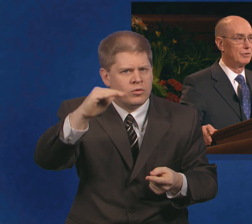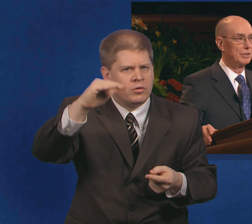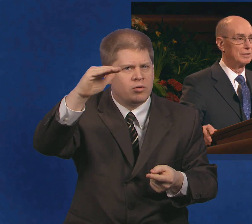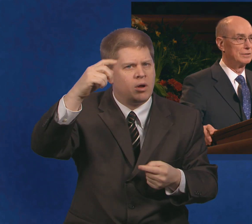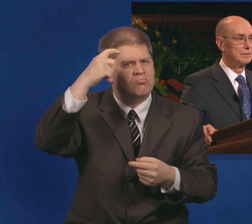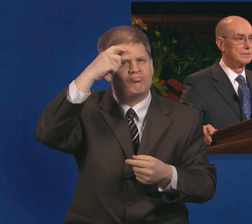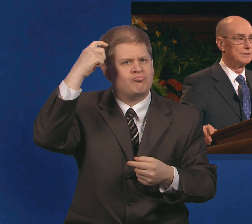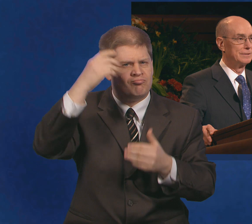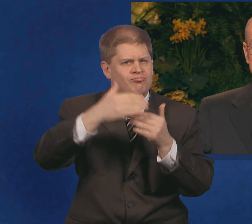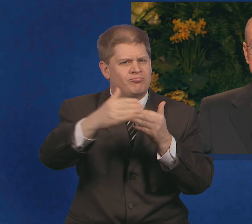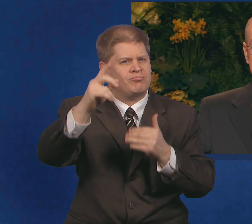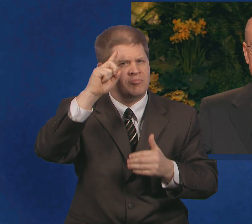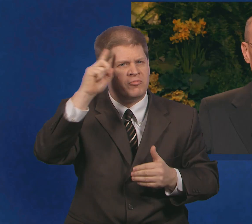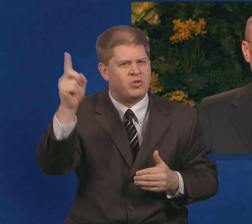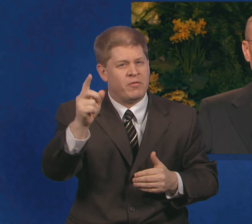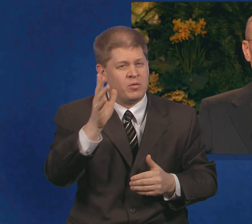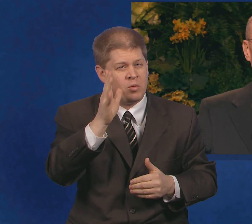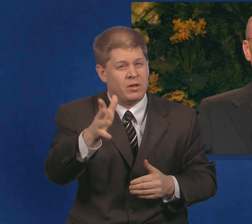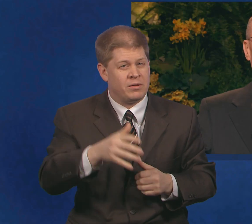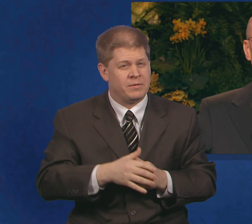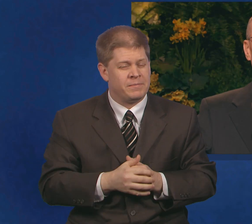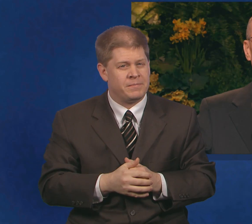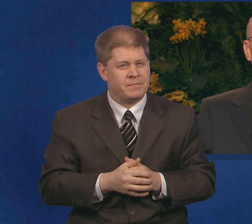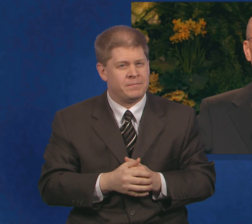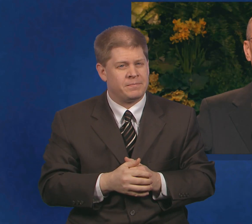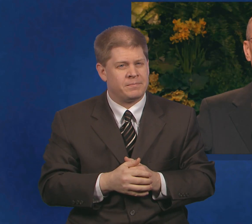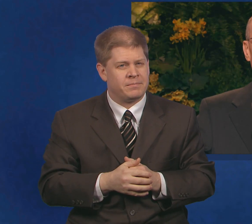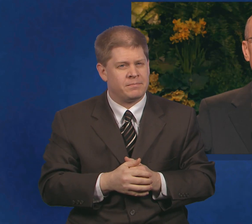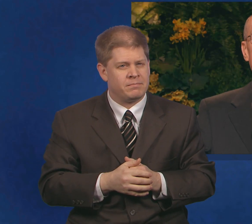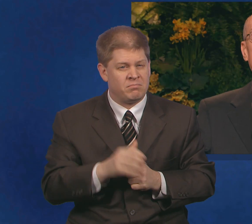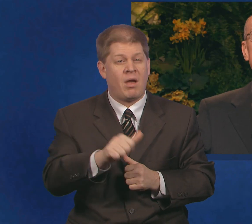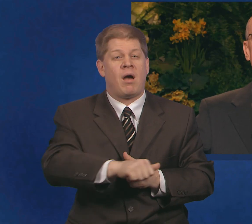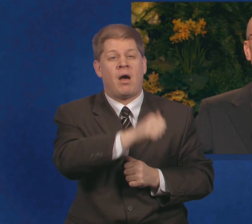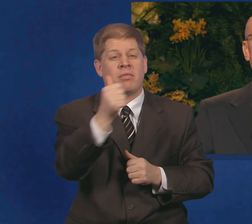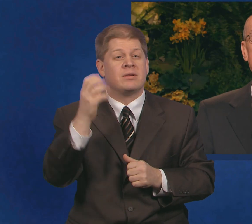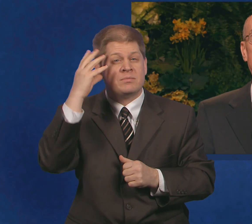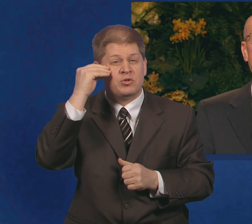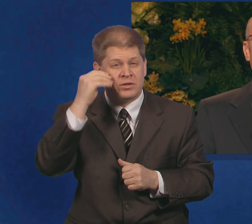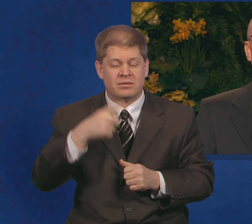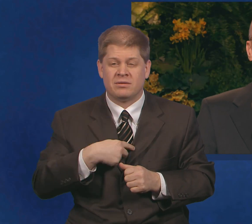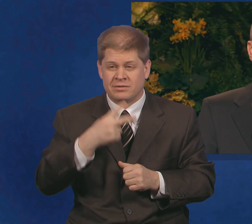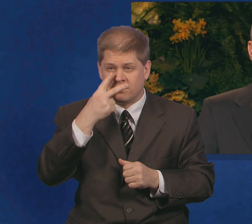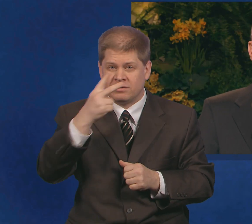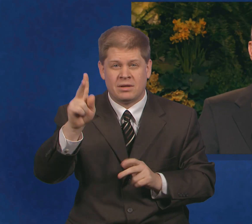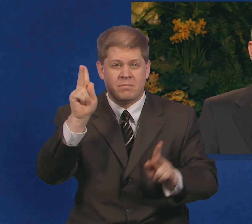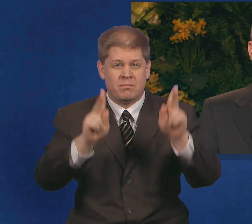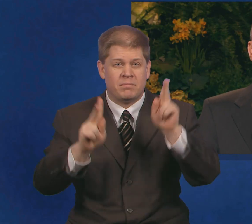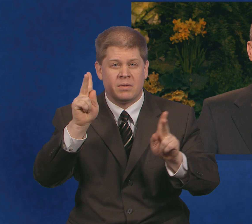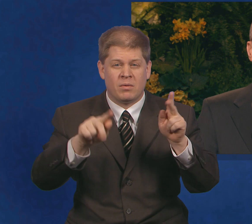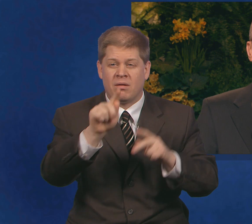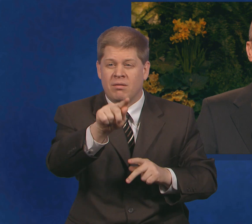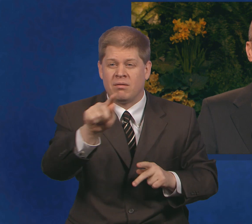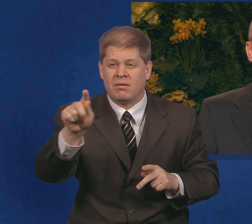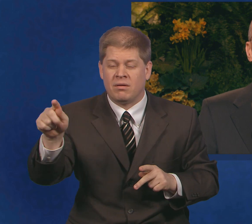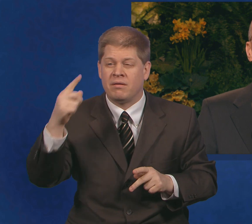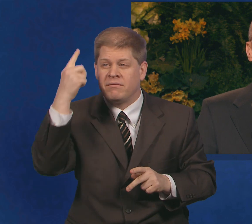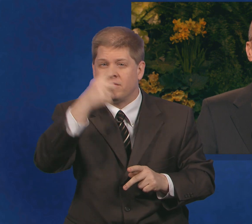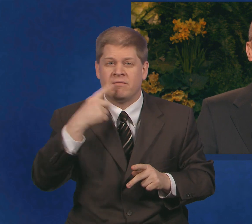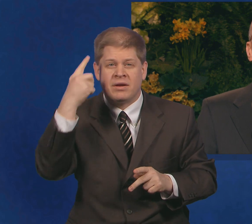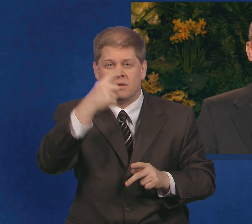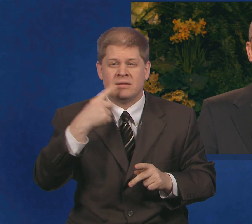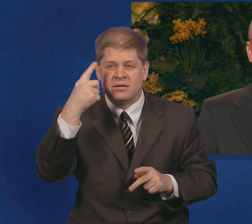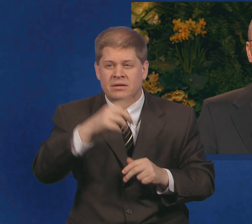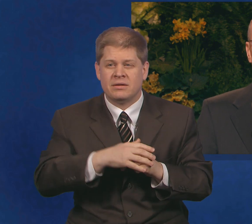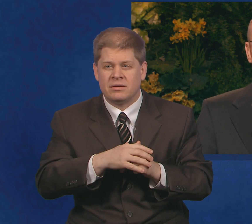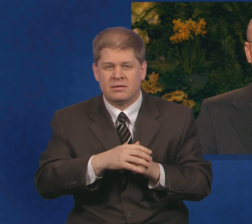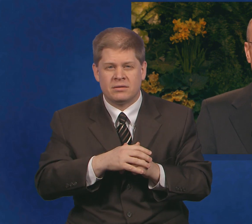forever. I saw that same happiness in the phases of people who helped for the Lord